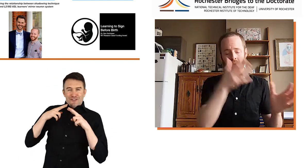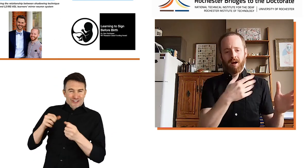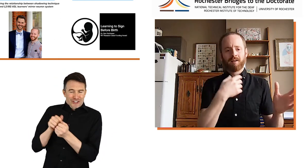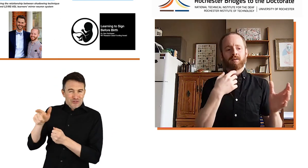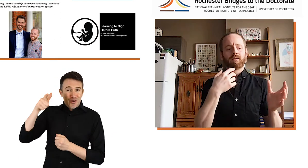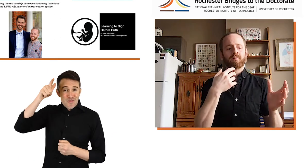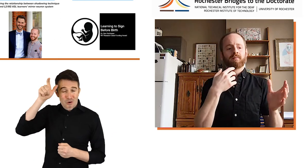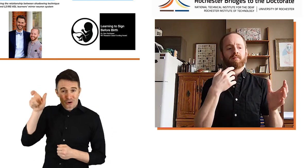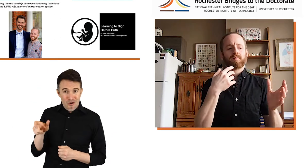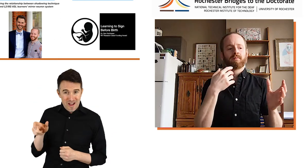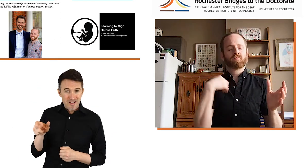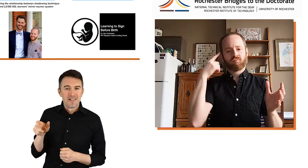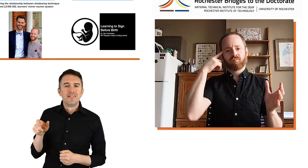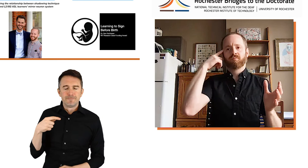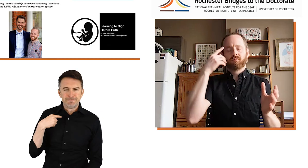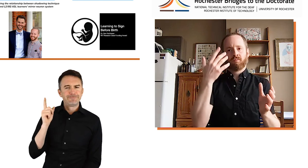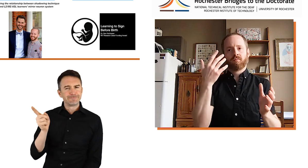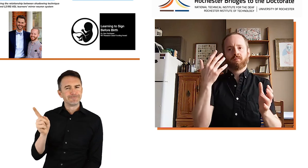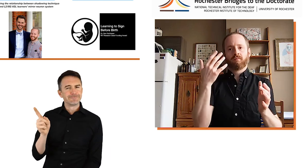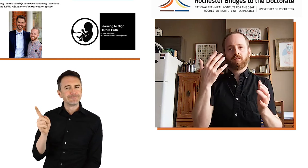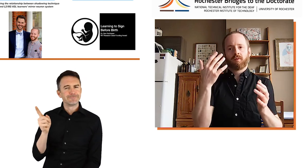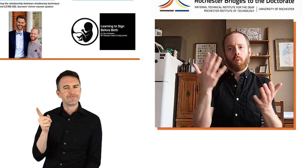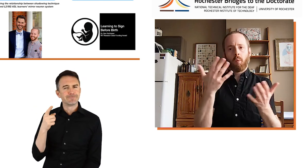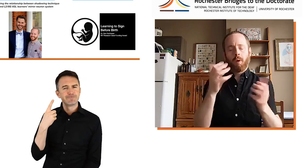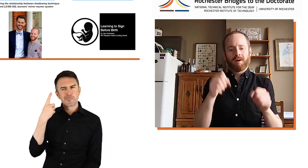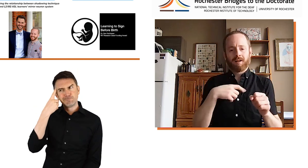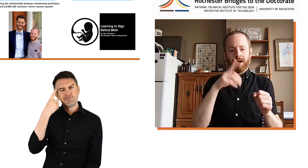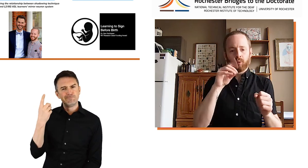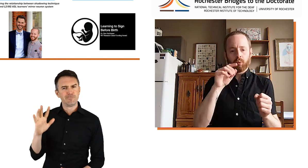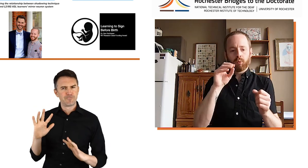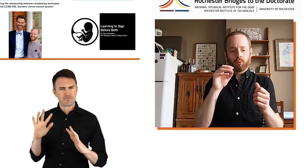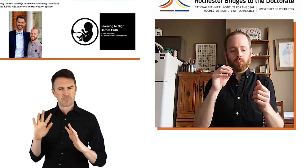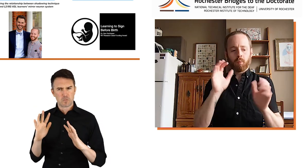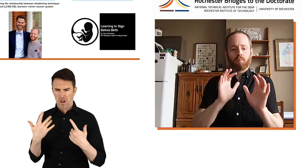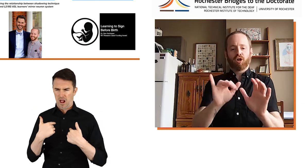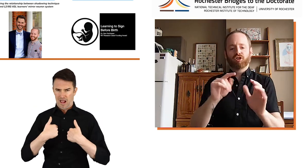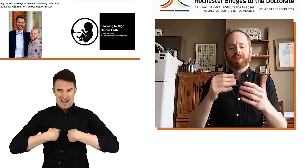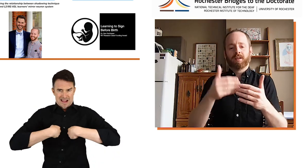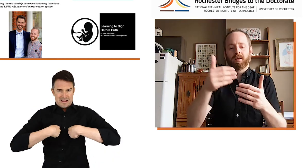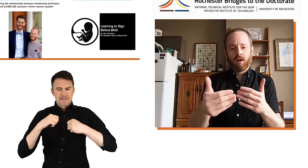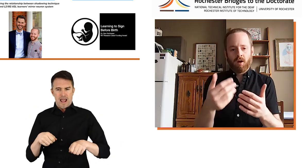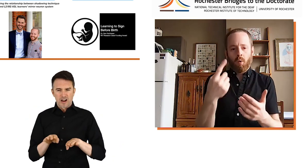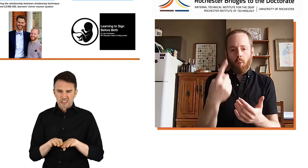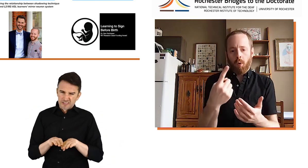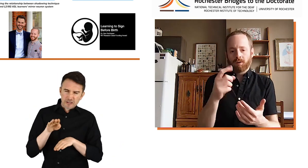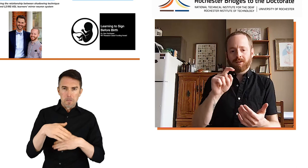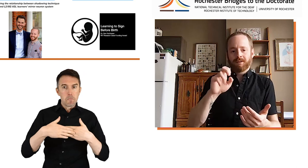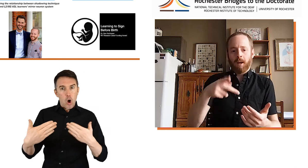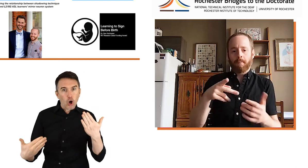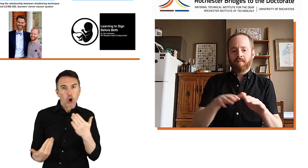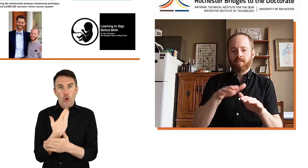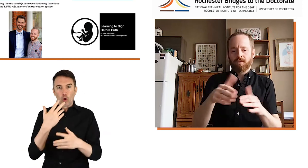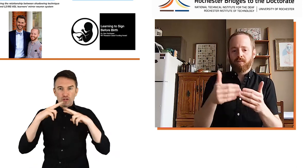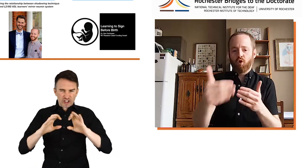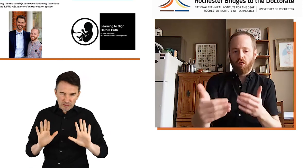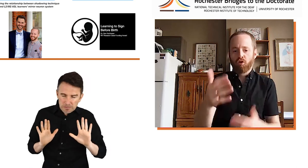And for the work I did with Laura Ann, we were studying that robots and avatars. And so I wanted to take